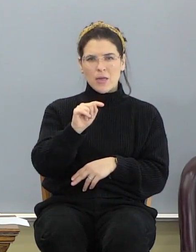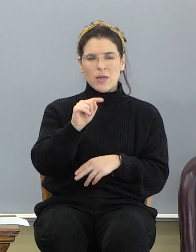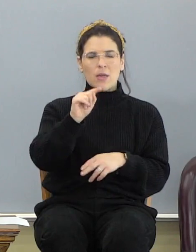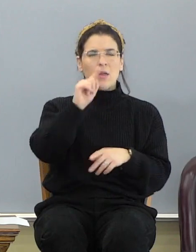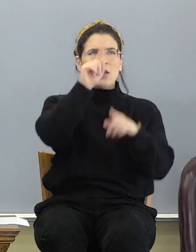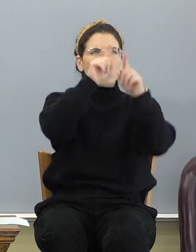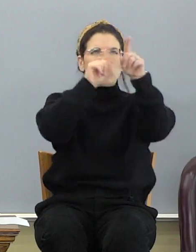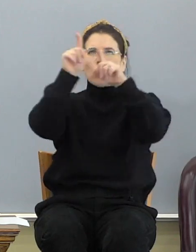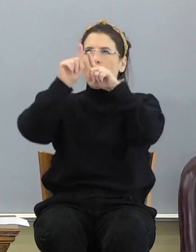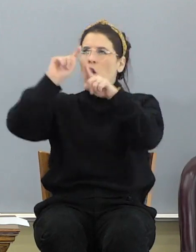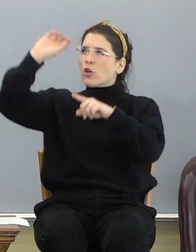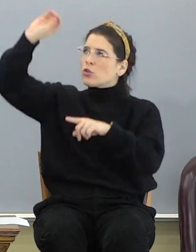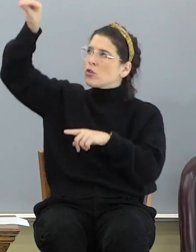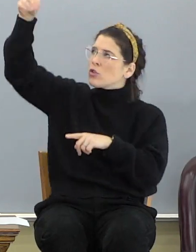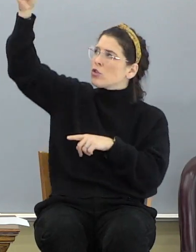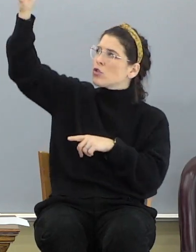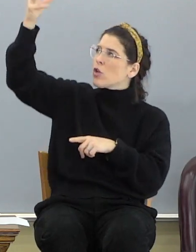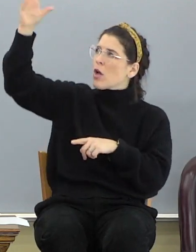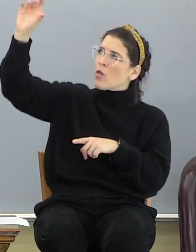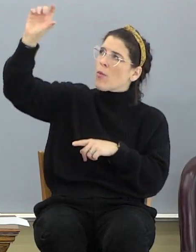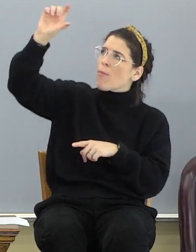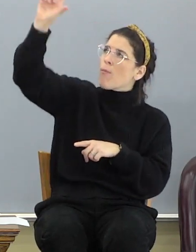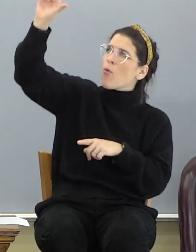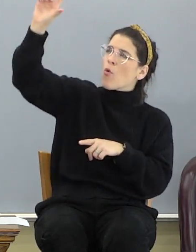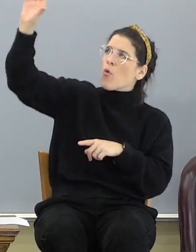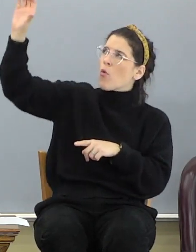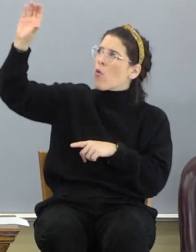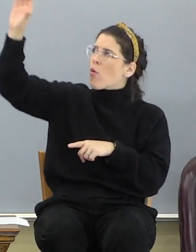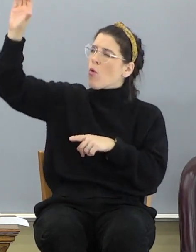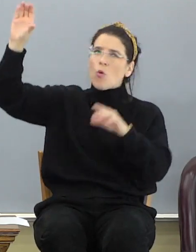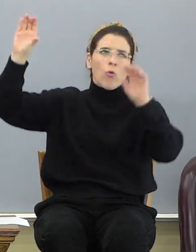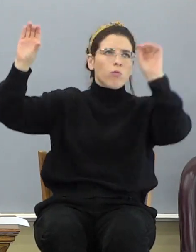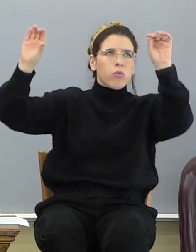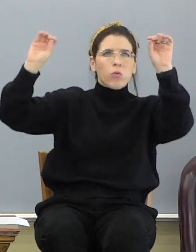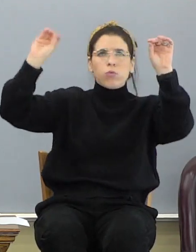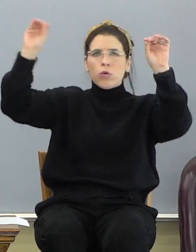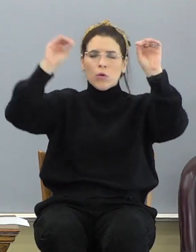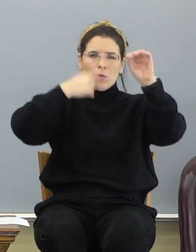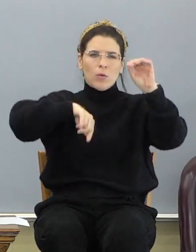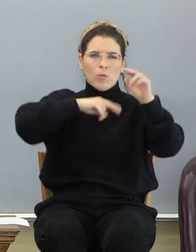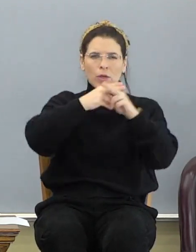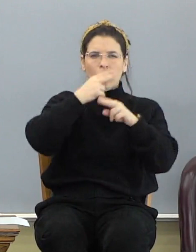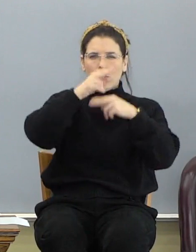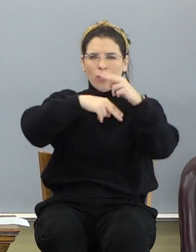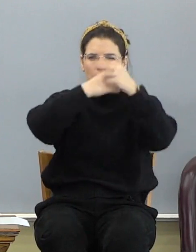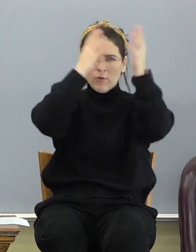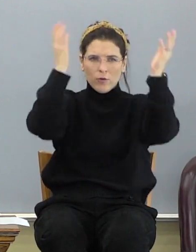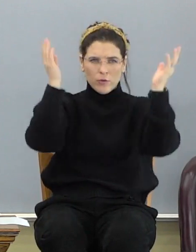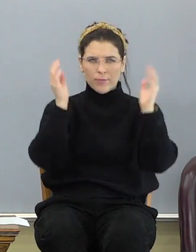the, what we call the universe. Deuteronomy four, 19.